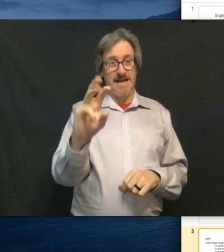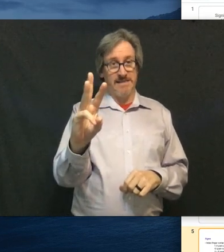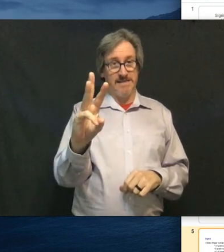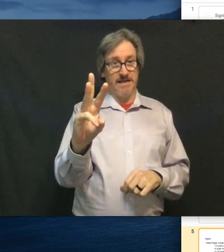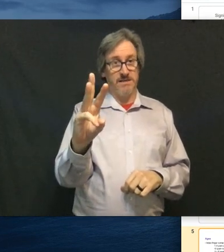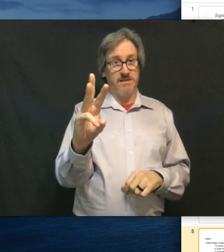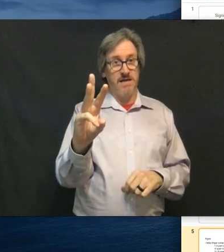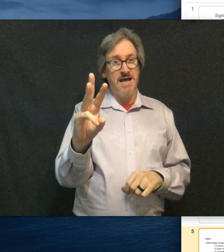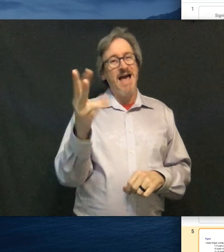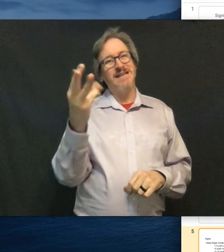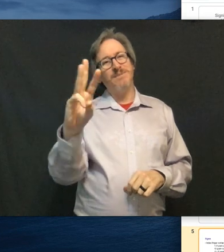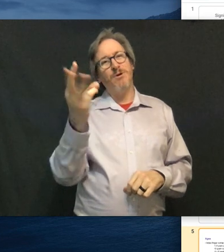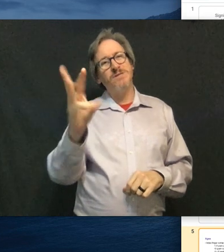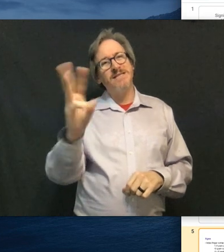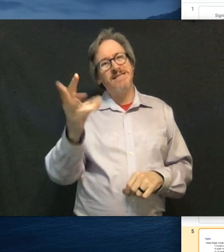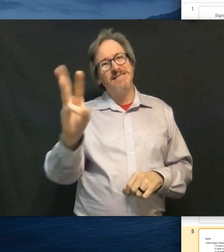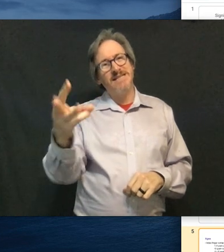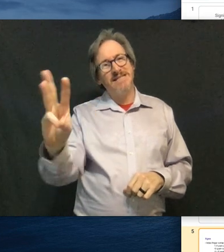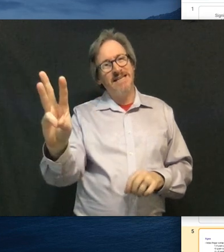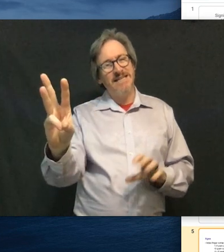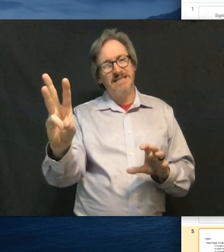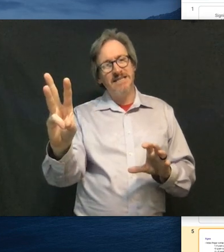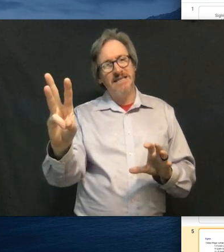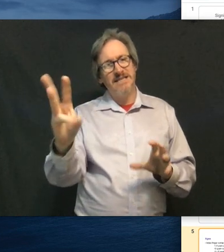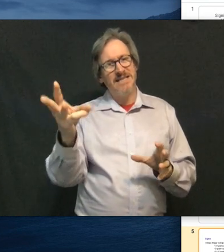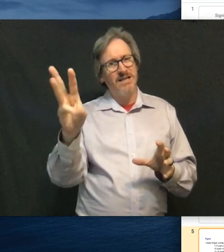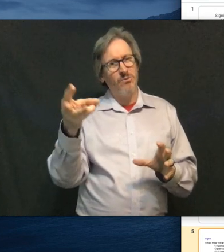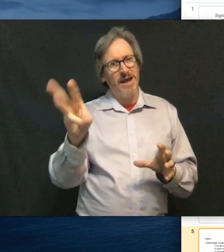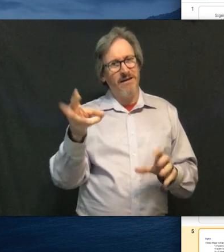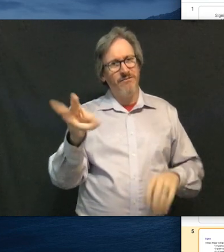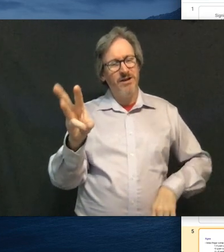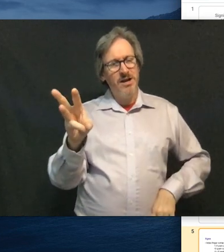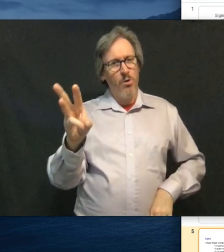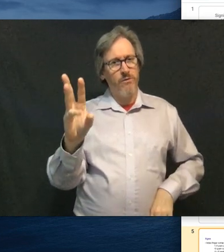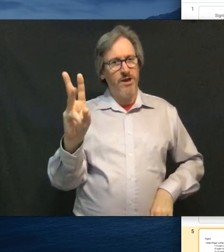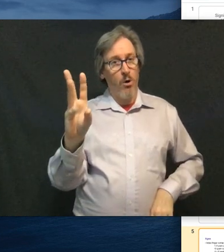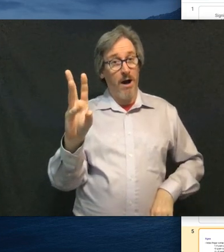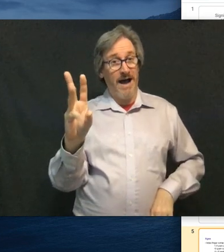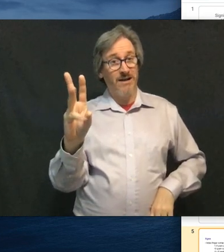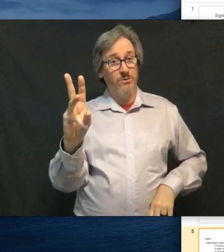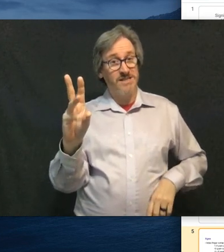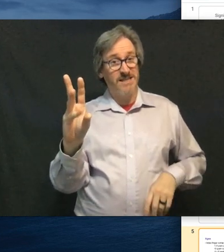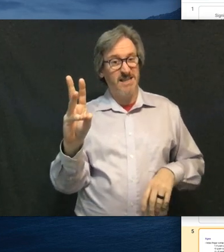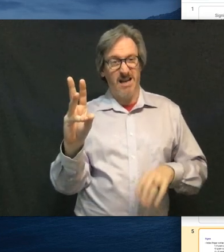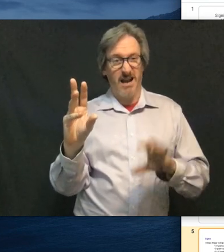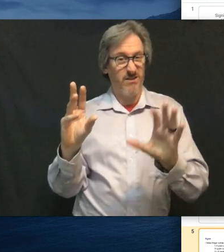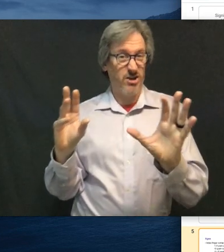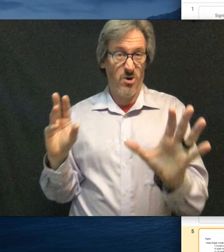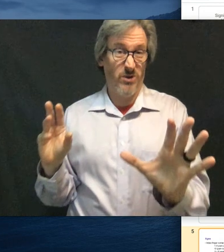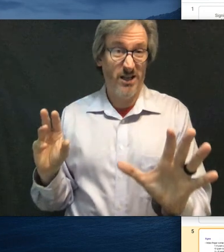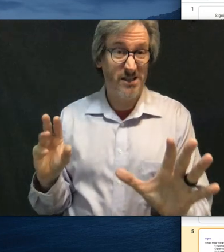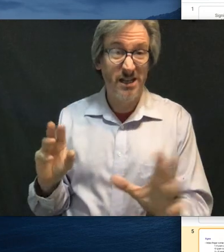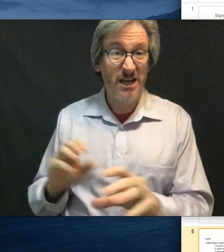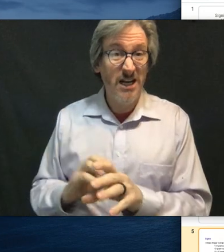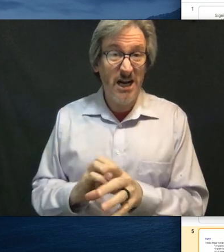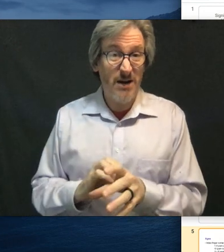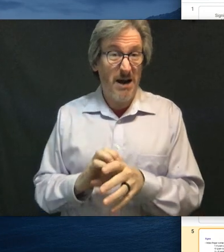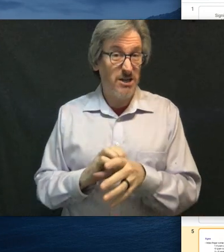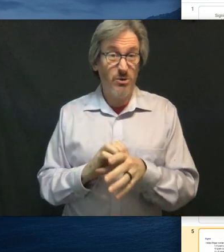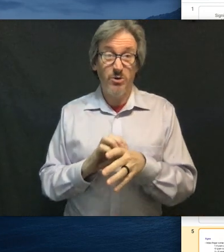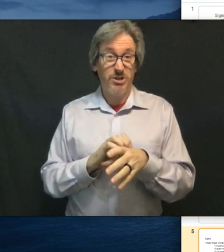ten, six. As opposed to the sixteen, the little wave, or the Ohio sixteen. I haven't showed these.